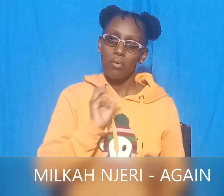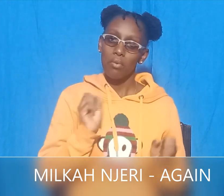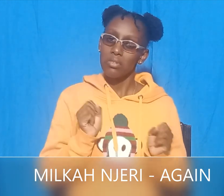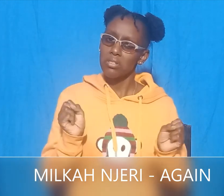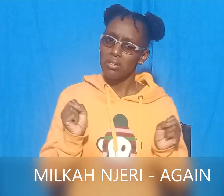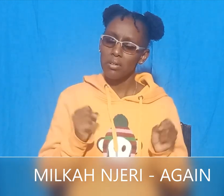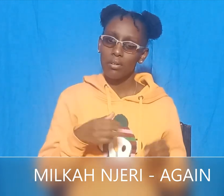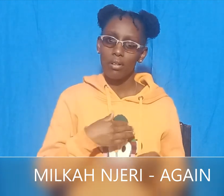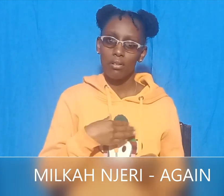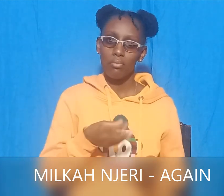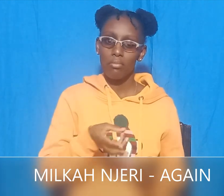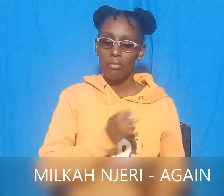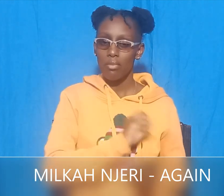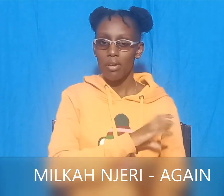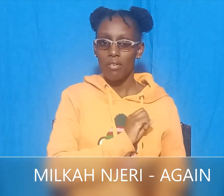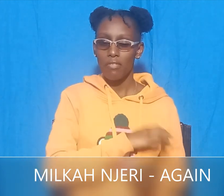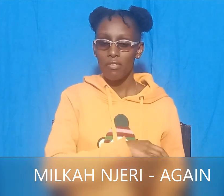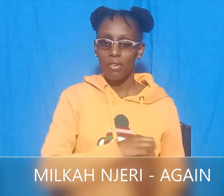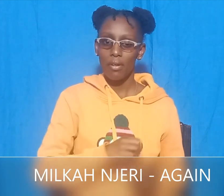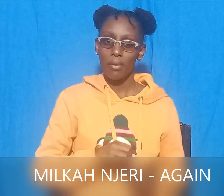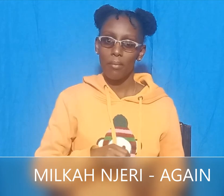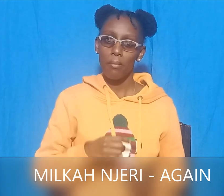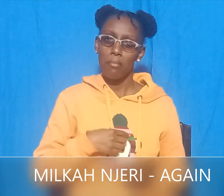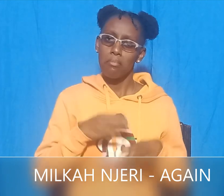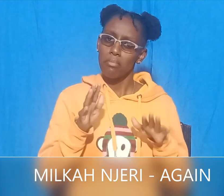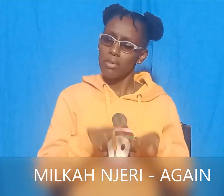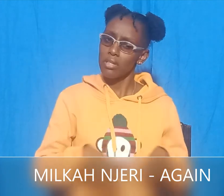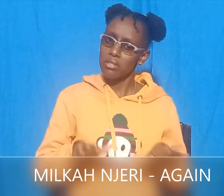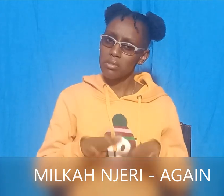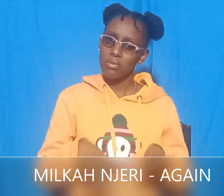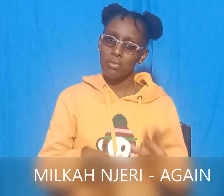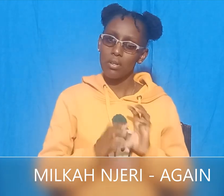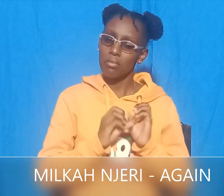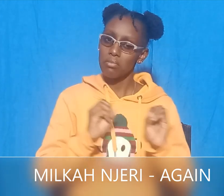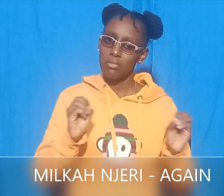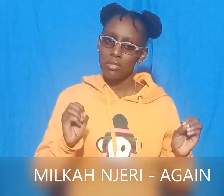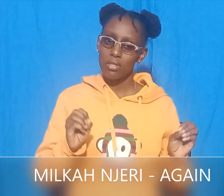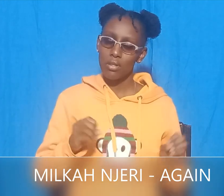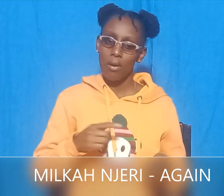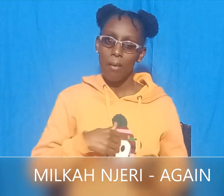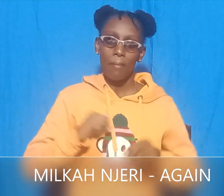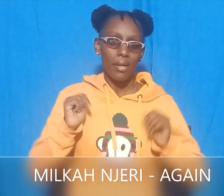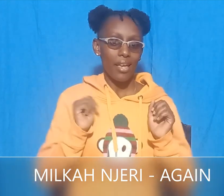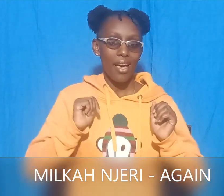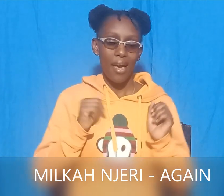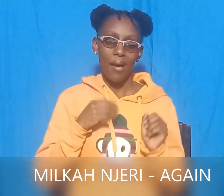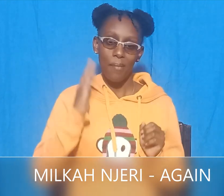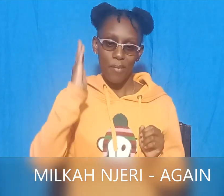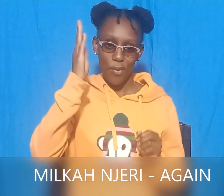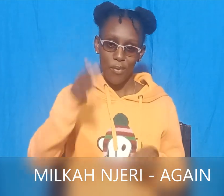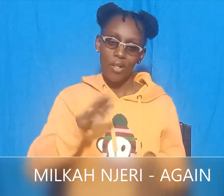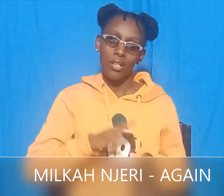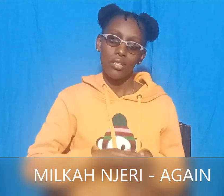I am I cannot swim. I shall be happier if I stay on my tree. Oh,